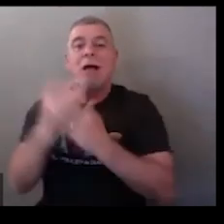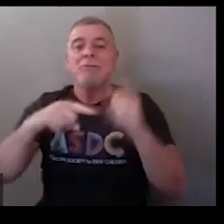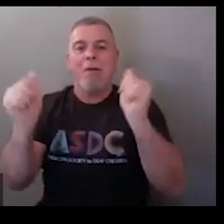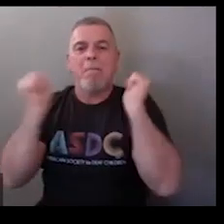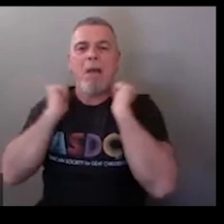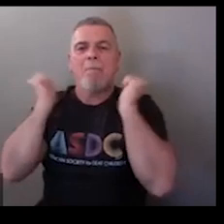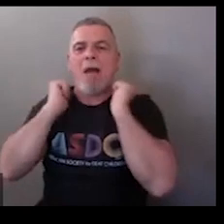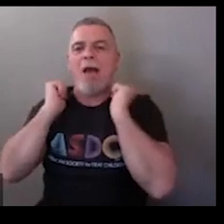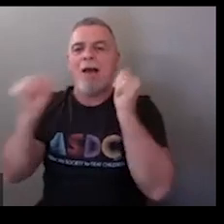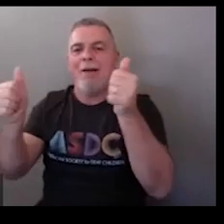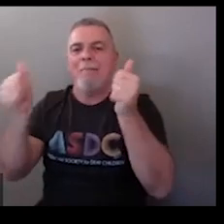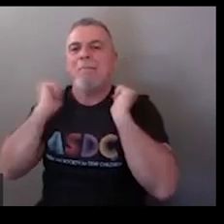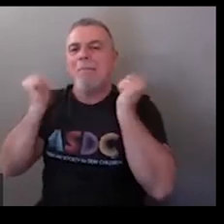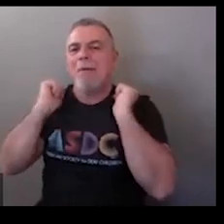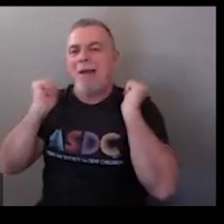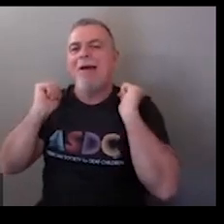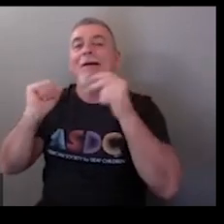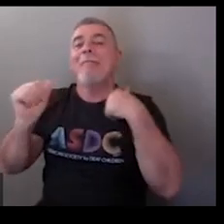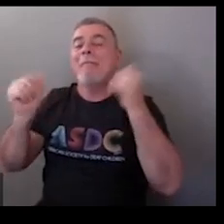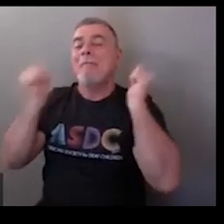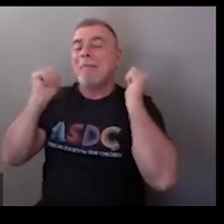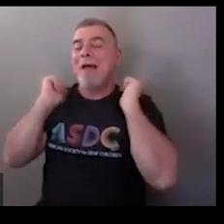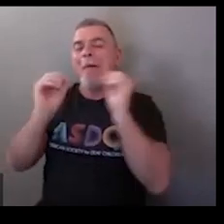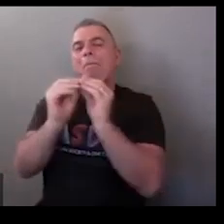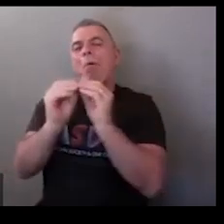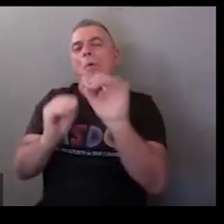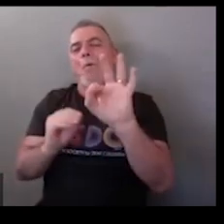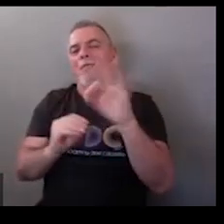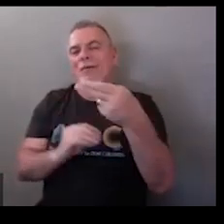some people will do it like this with your 10 hand shape